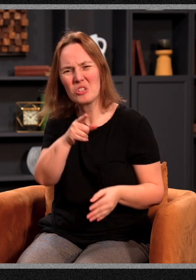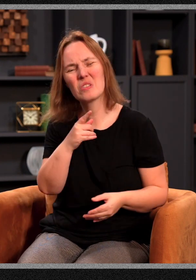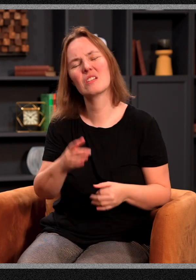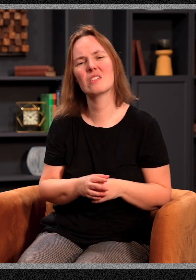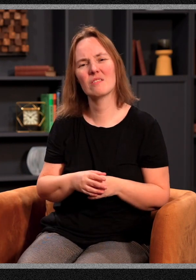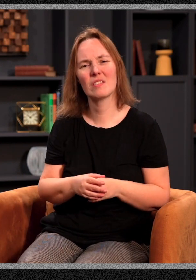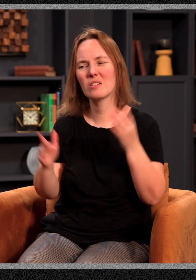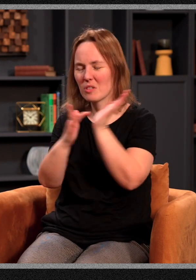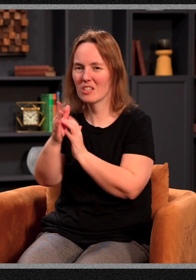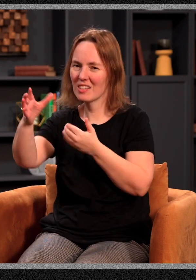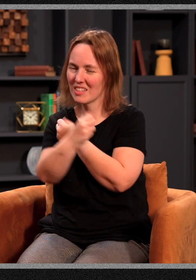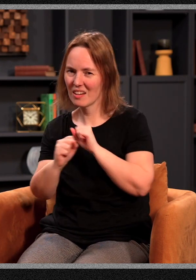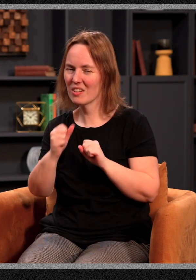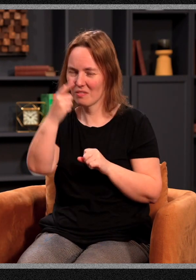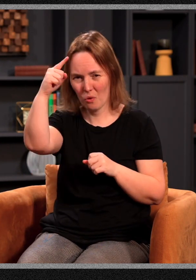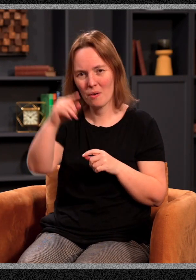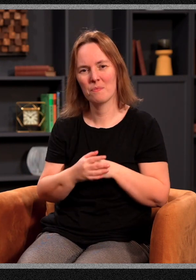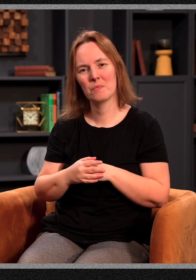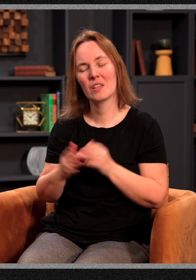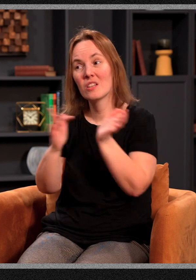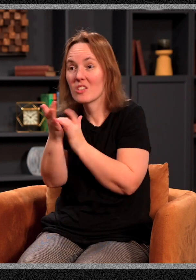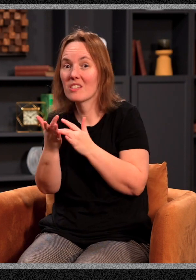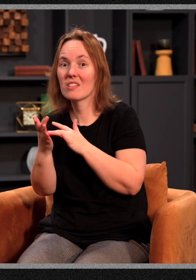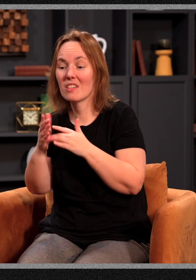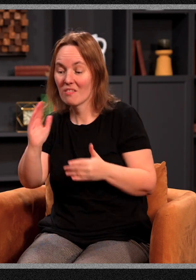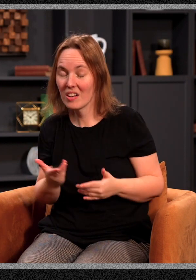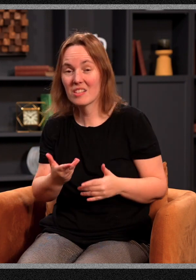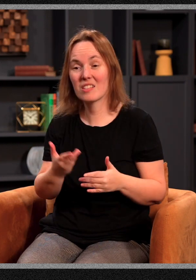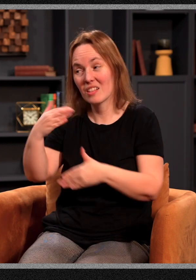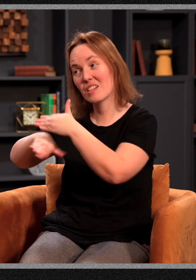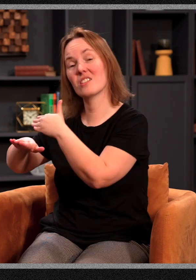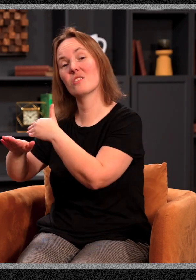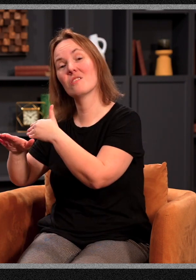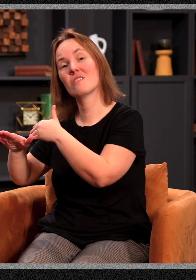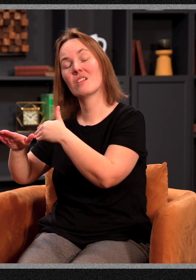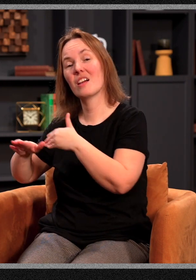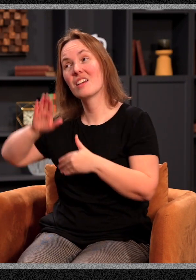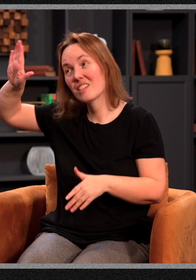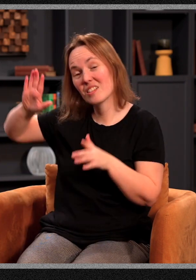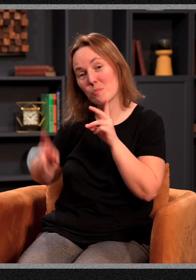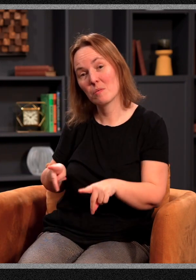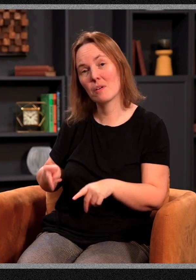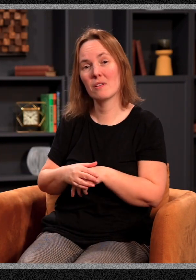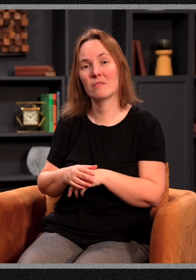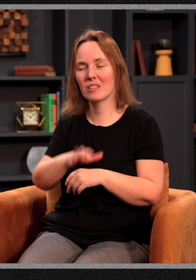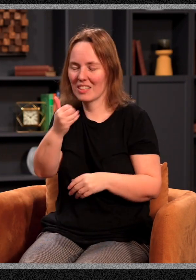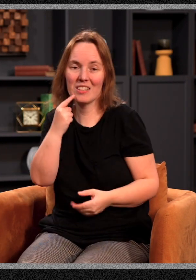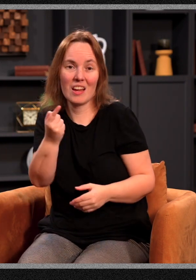is. That's what Jesus saved us for. That's what Jesus invites us into as his people. He didn't say,